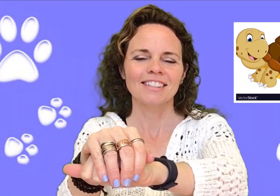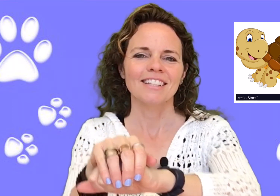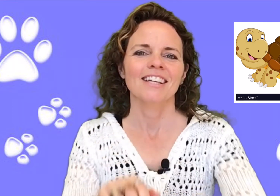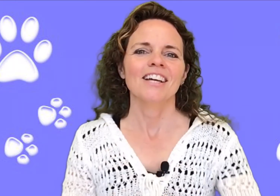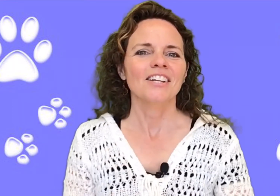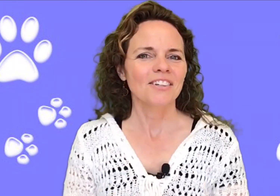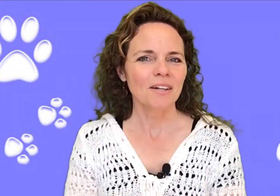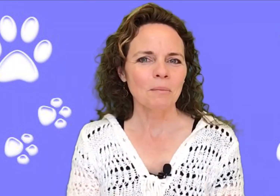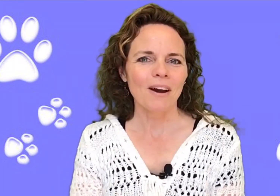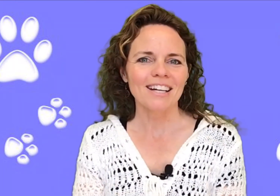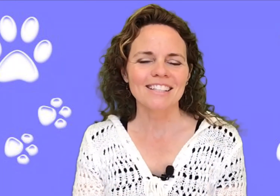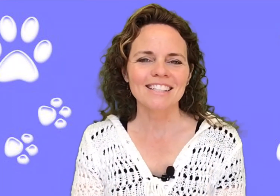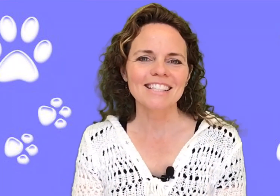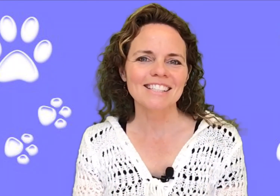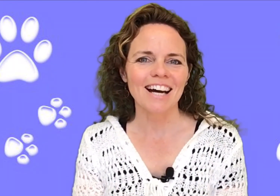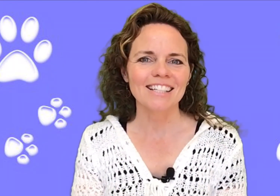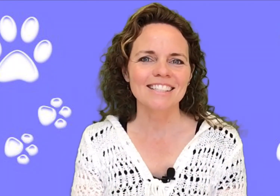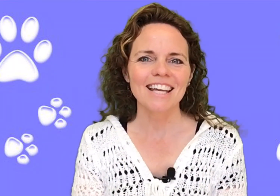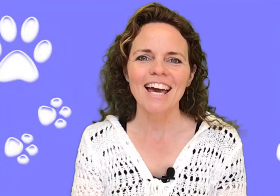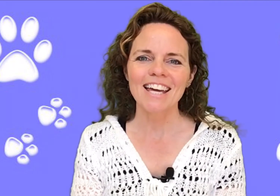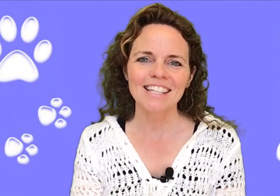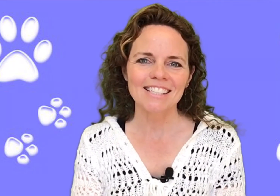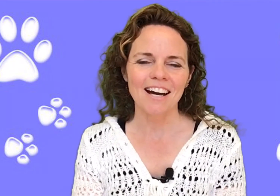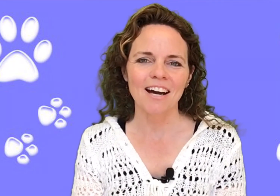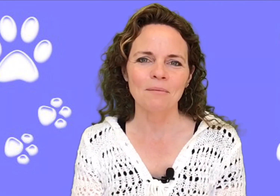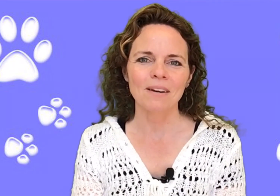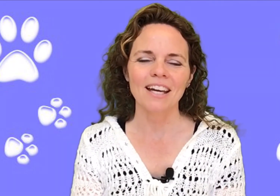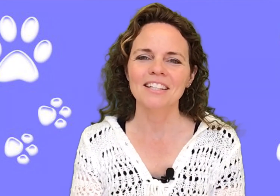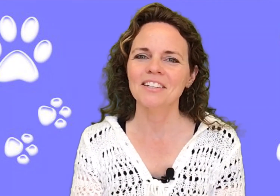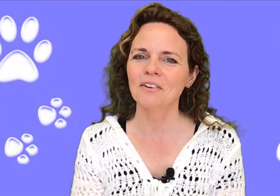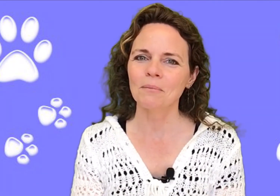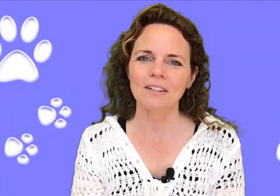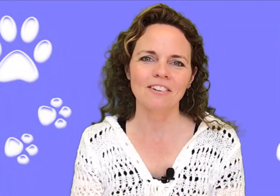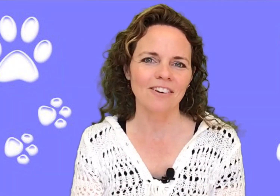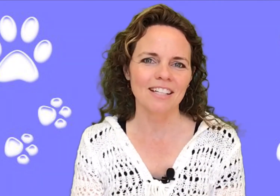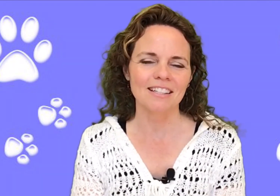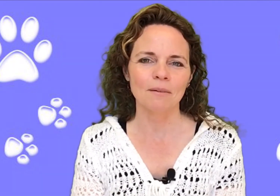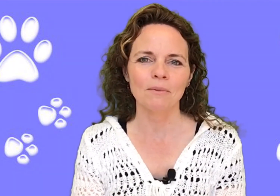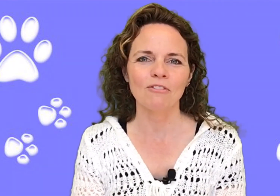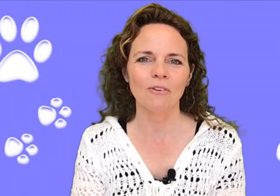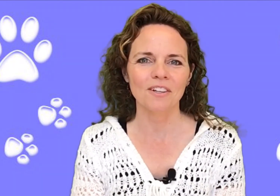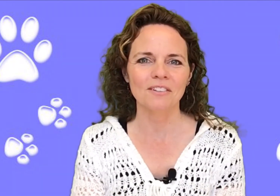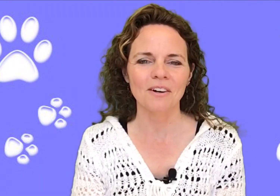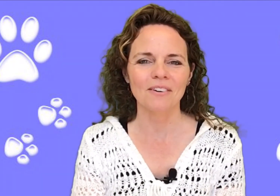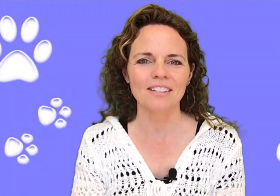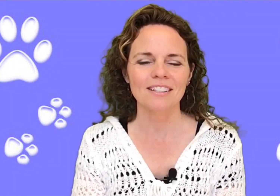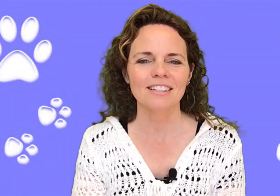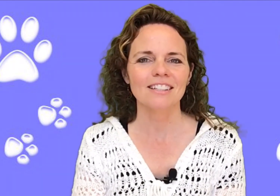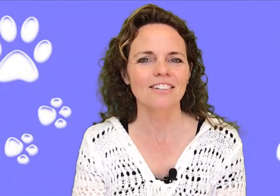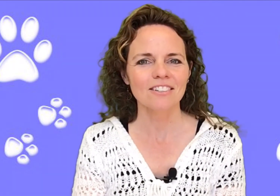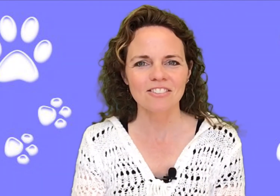You can practice these signs anytime and you'll be great at them before you know it. Good job.